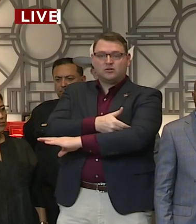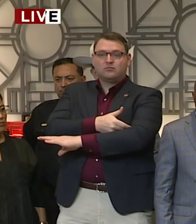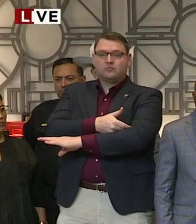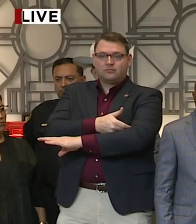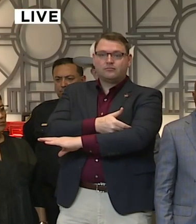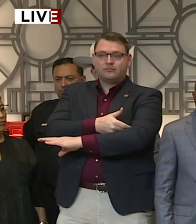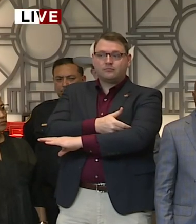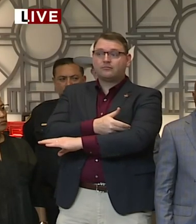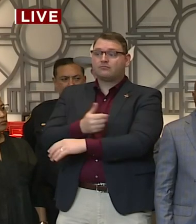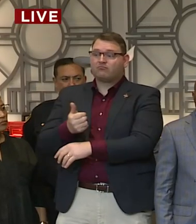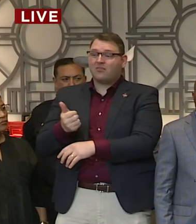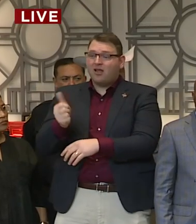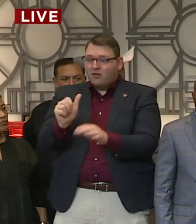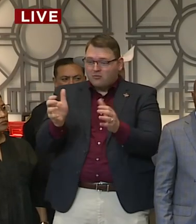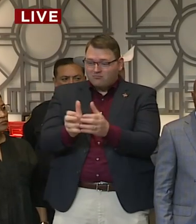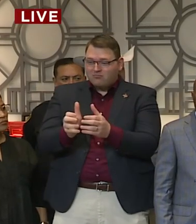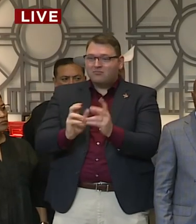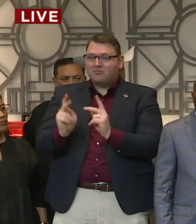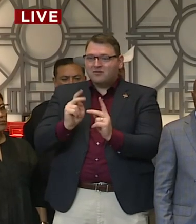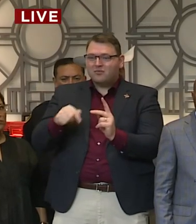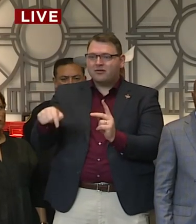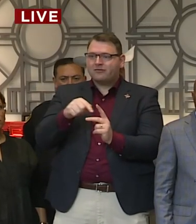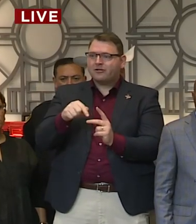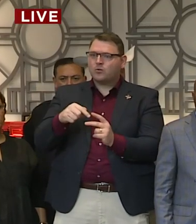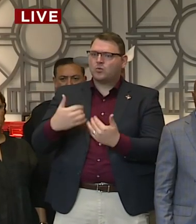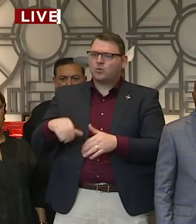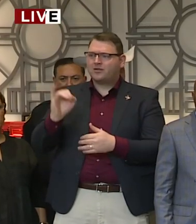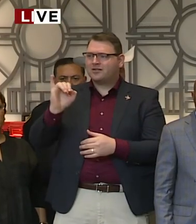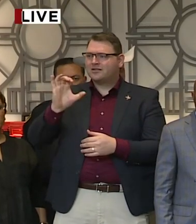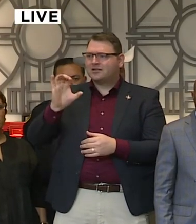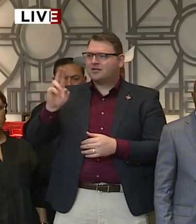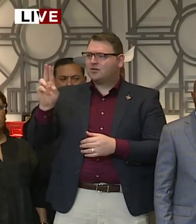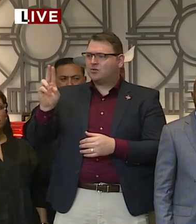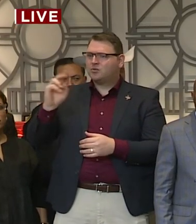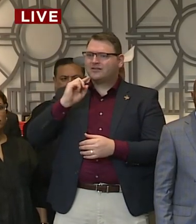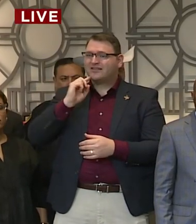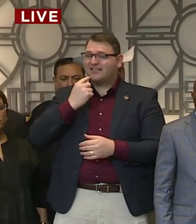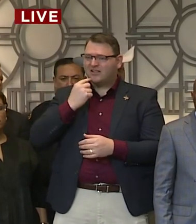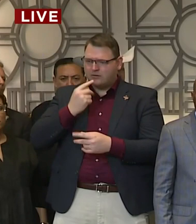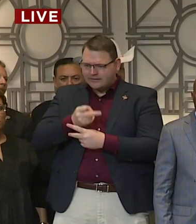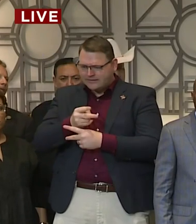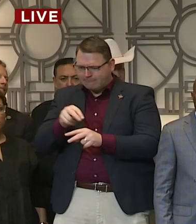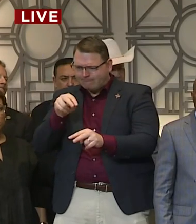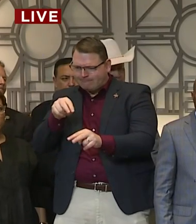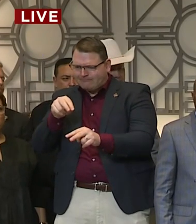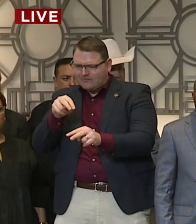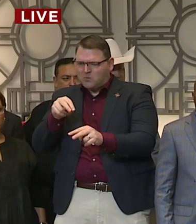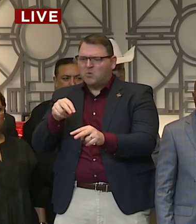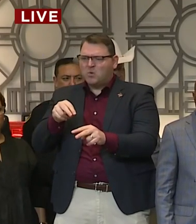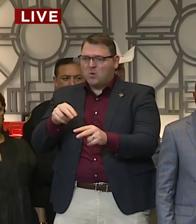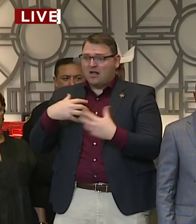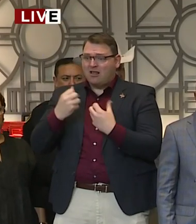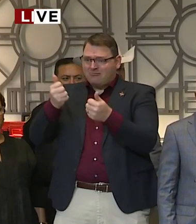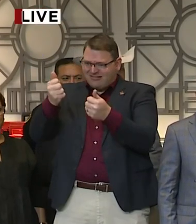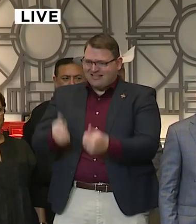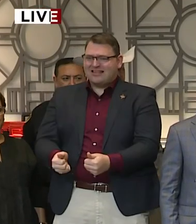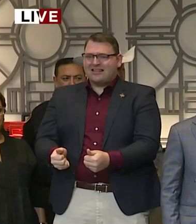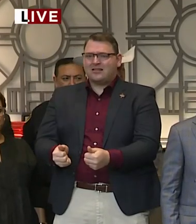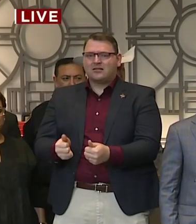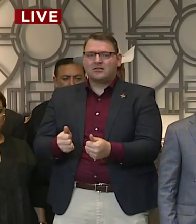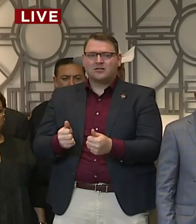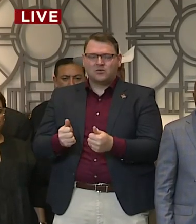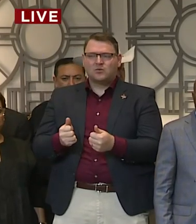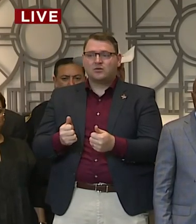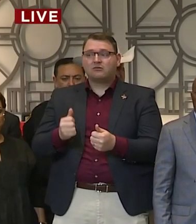critical condition, and we're seeing waivers, the number of waivers, but we're seeing about a 2% death rate from this.